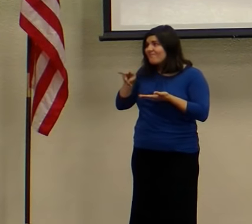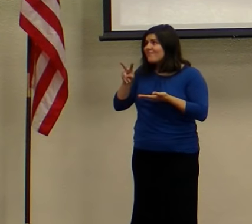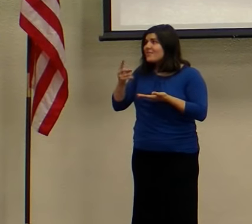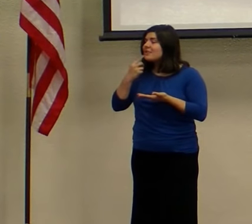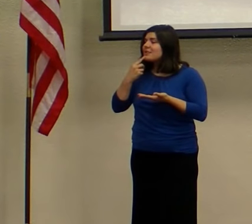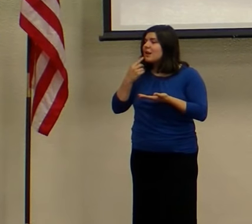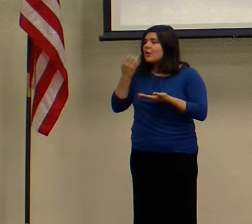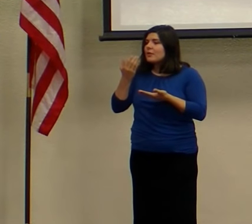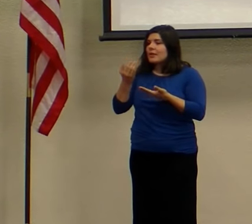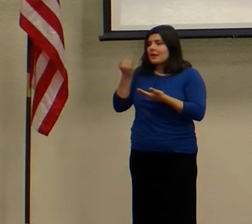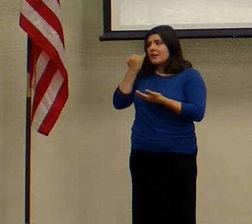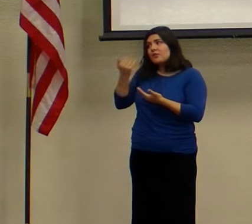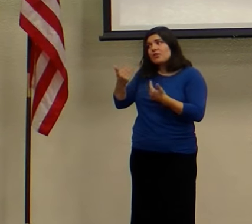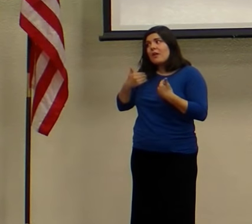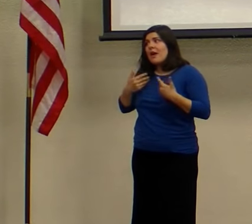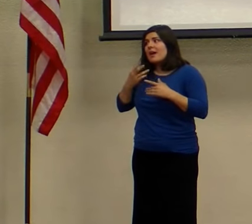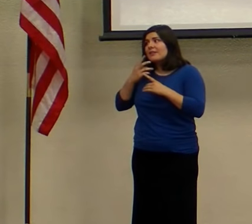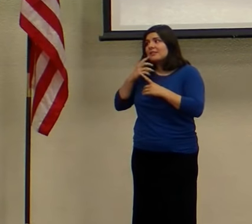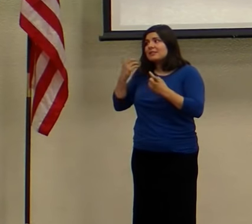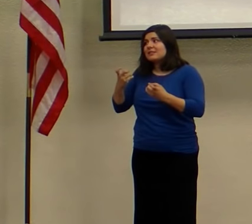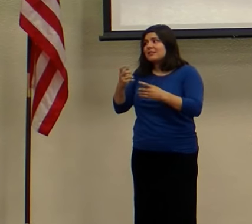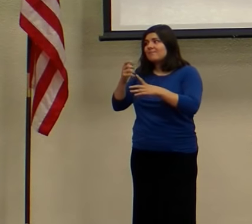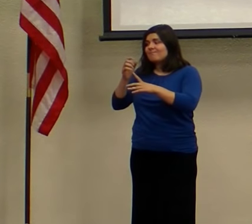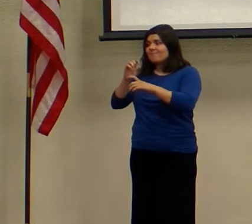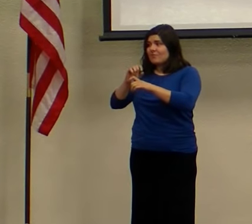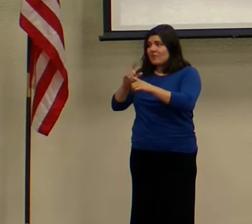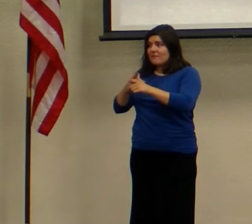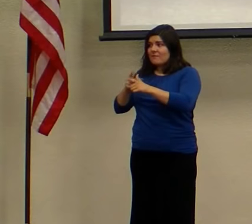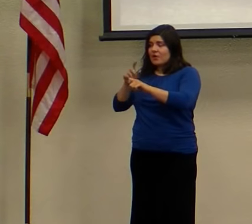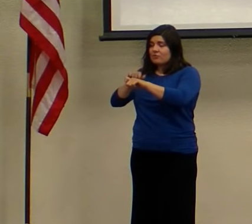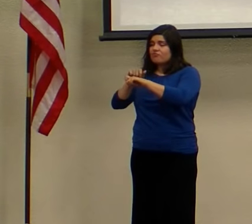whoever is without sin, cast the first stone.